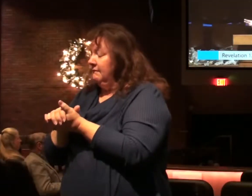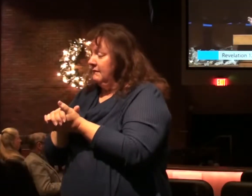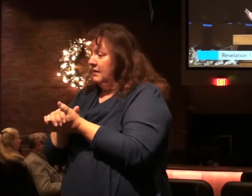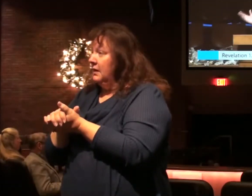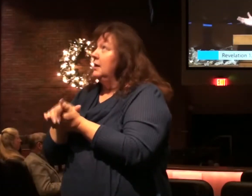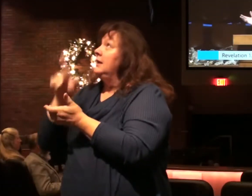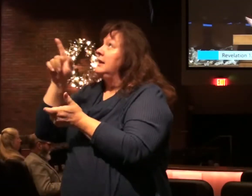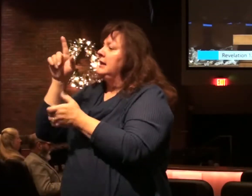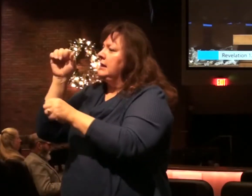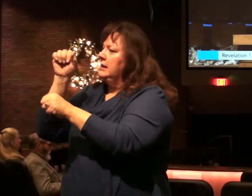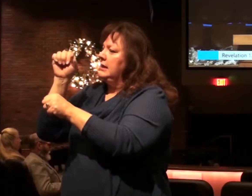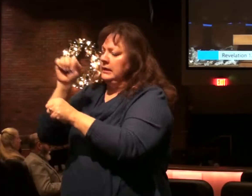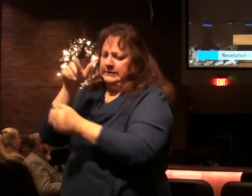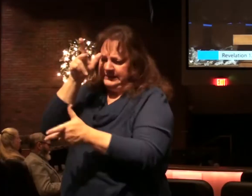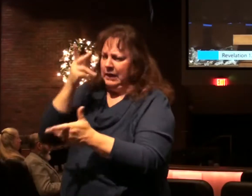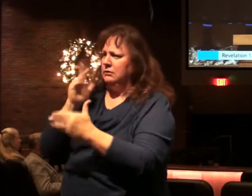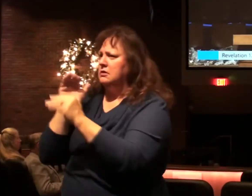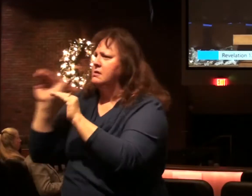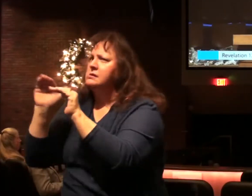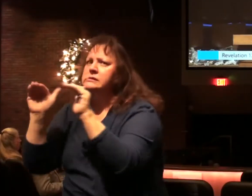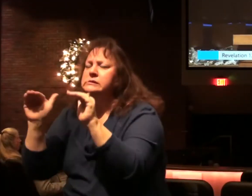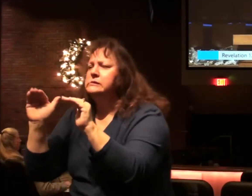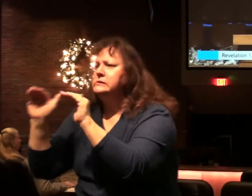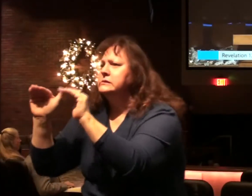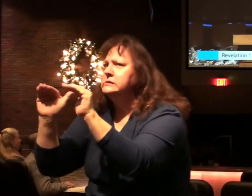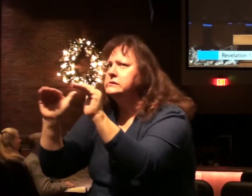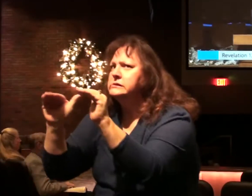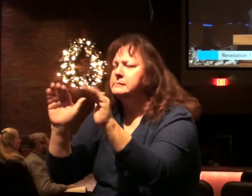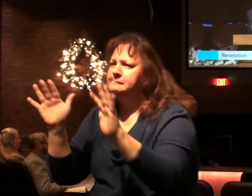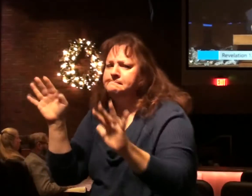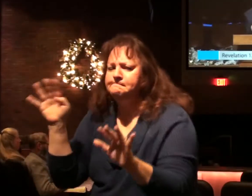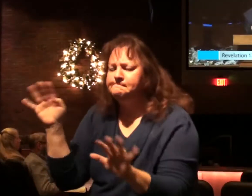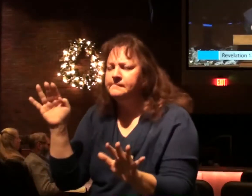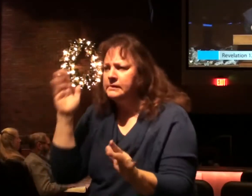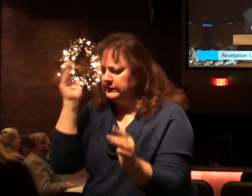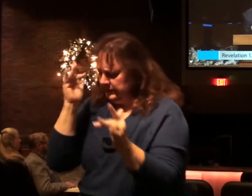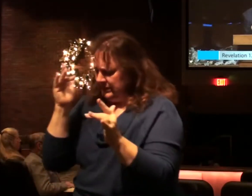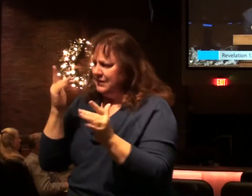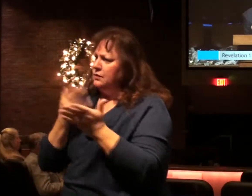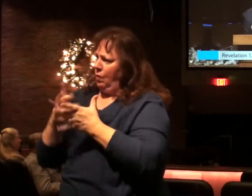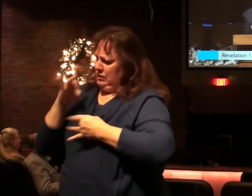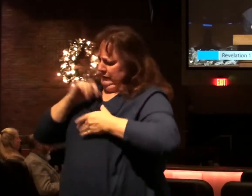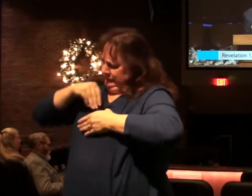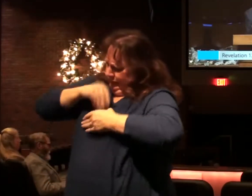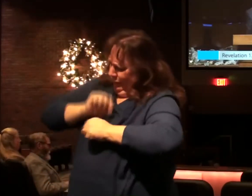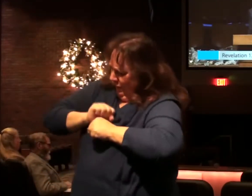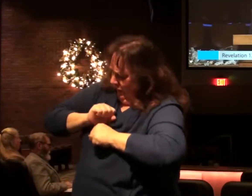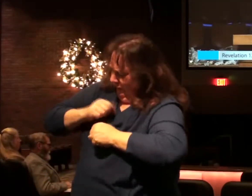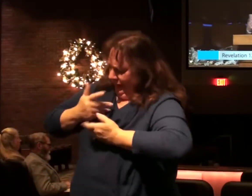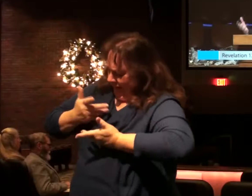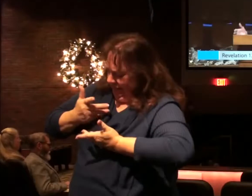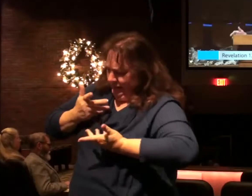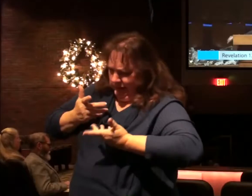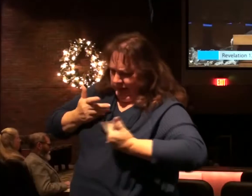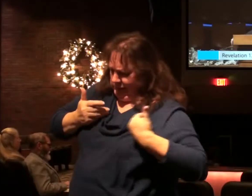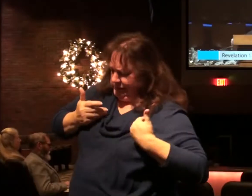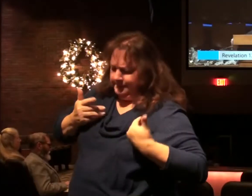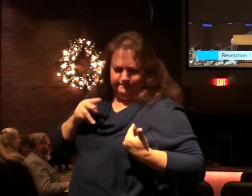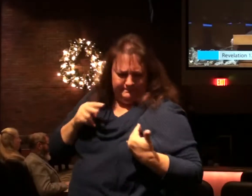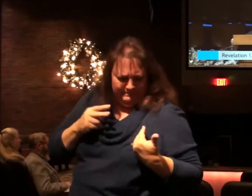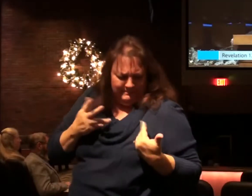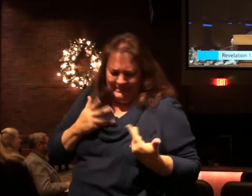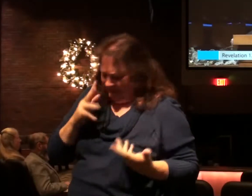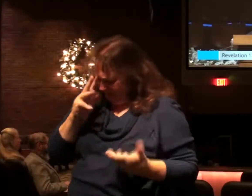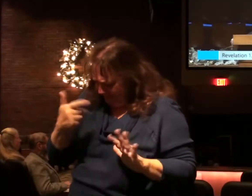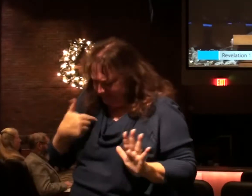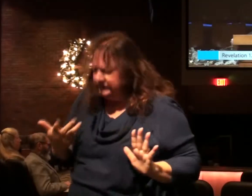he is at work to distract us while the Spirit of God works to minister to us, he would distract us